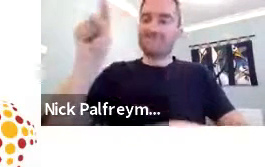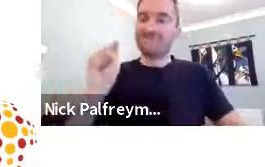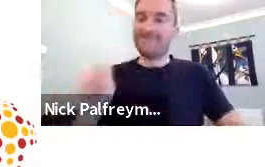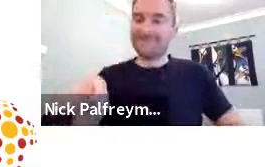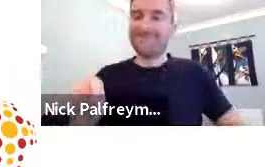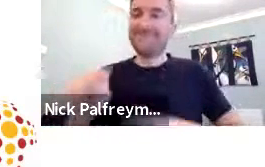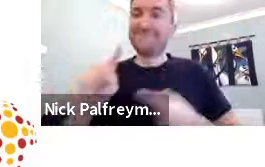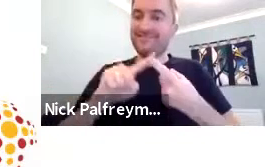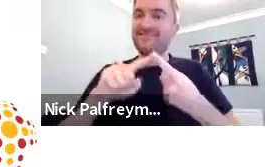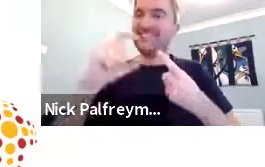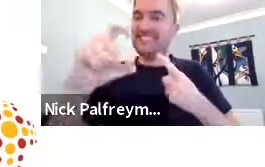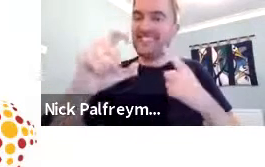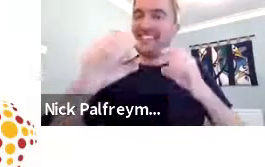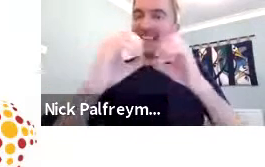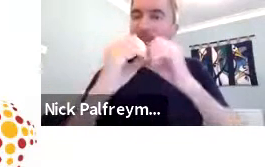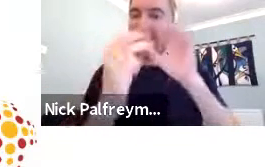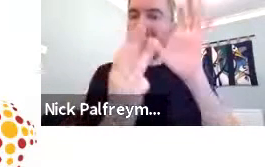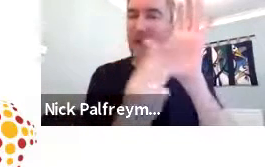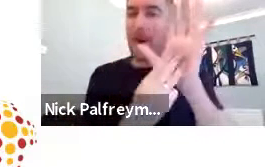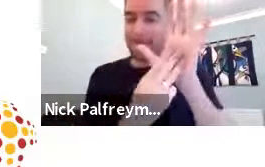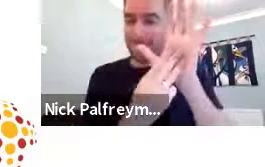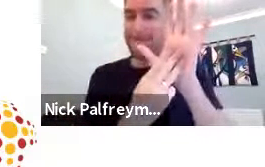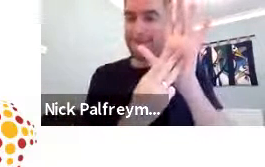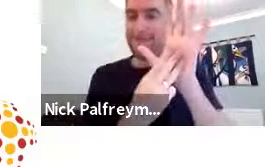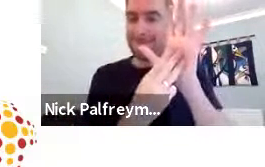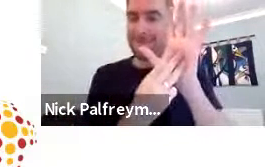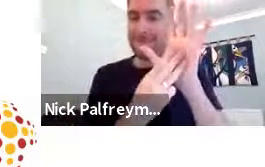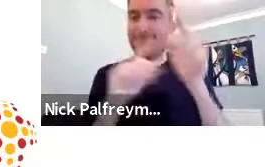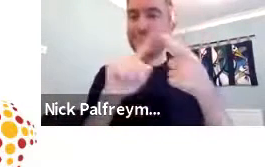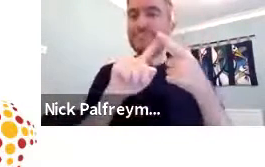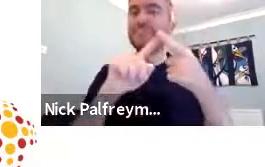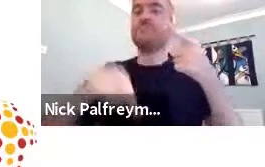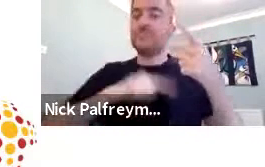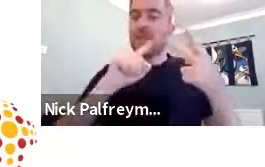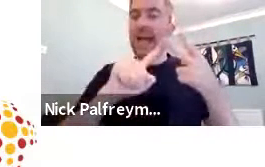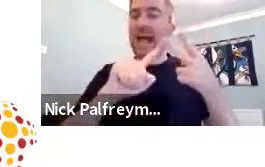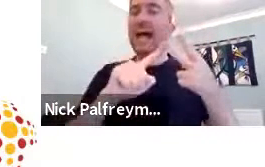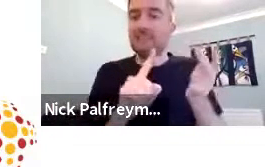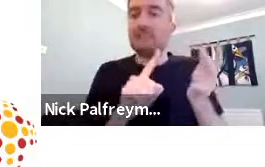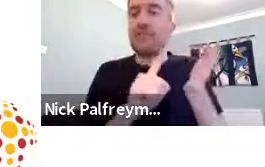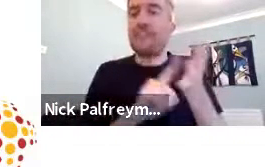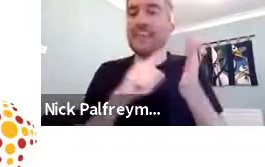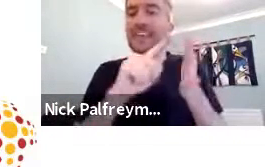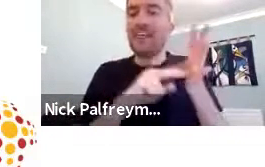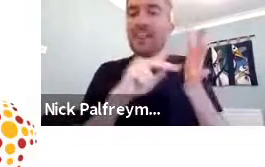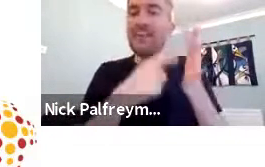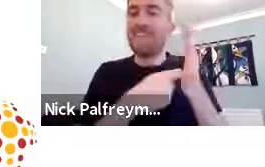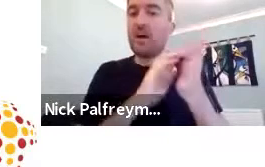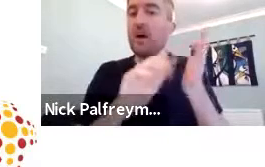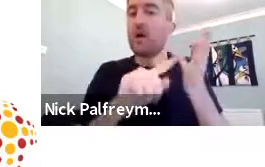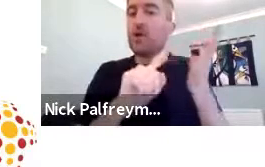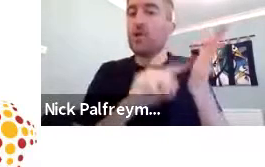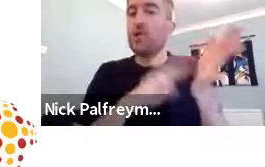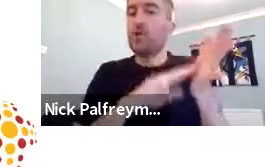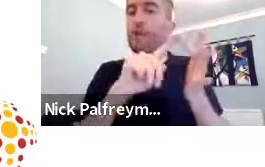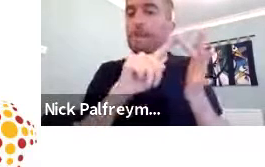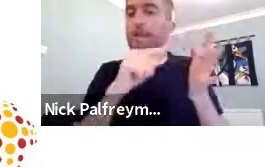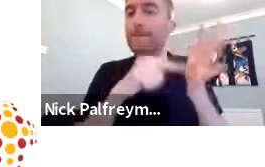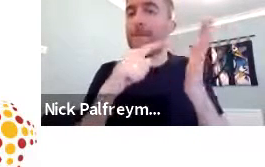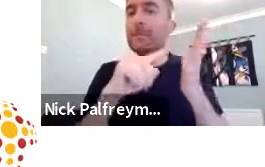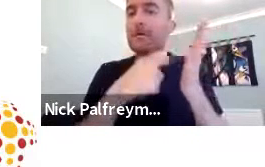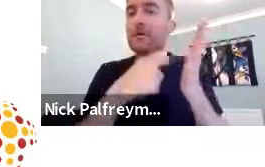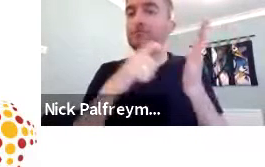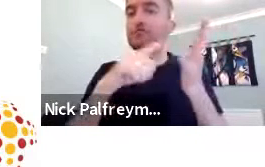So, yeah, and I must say a huge thank you to the funders as well, the